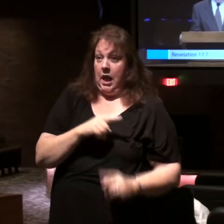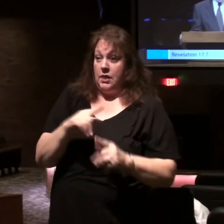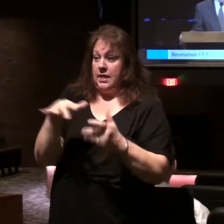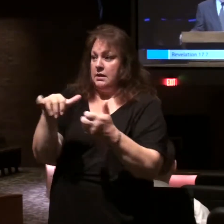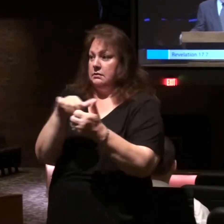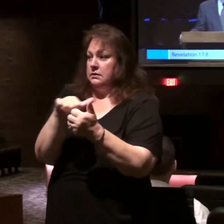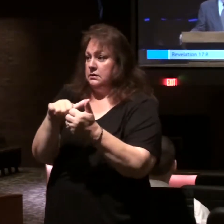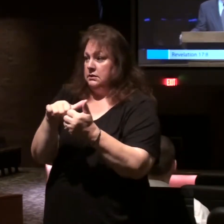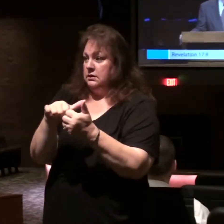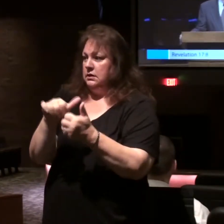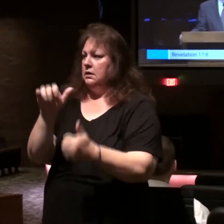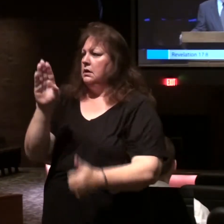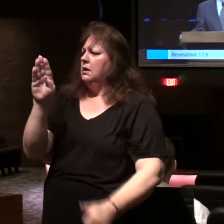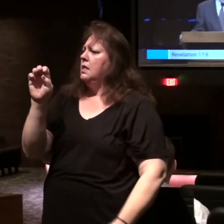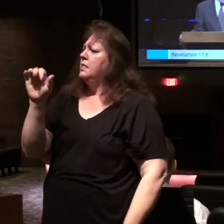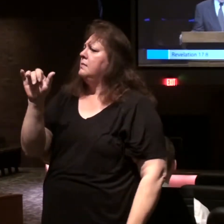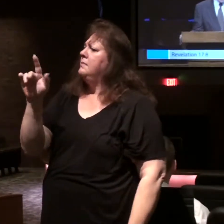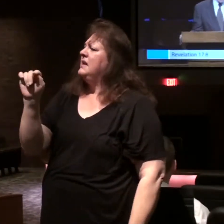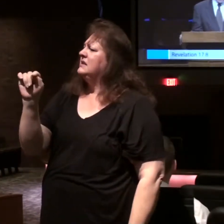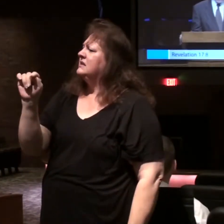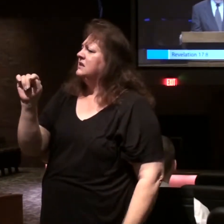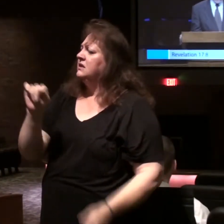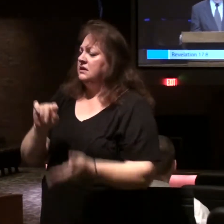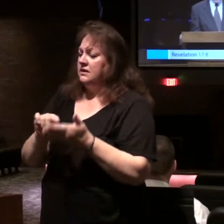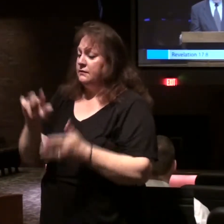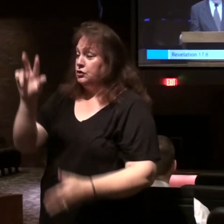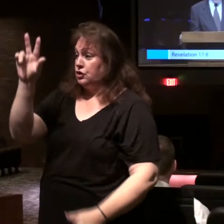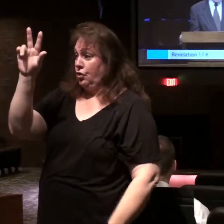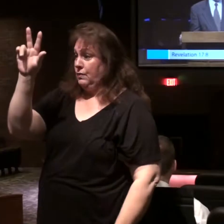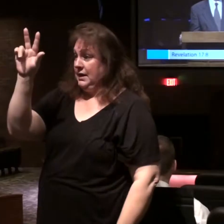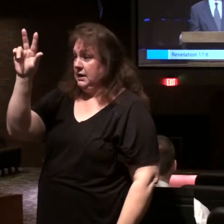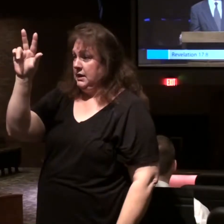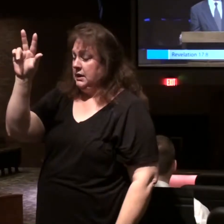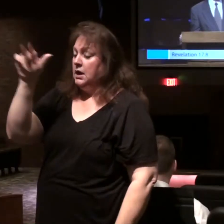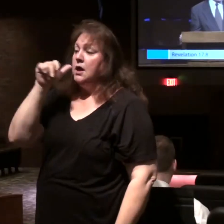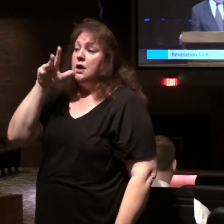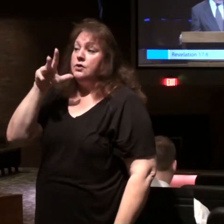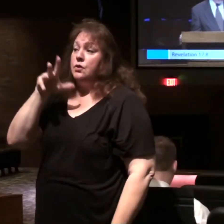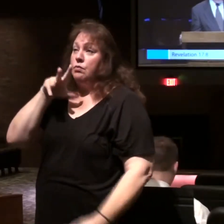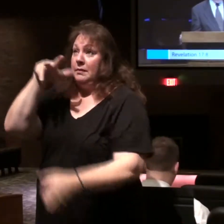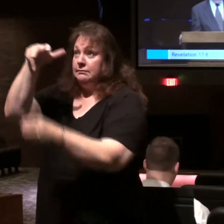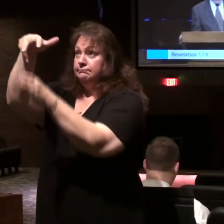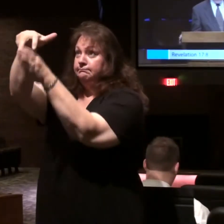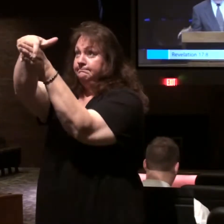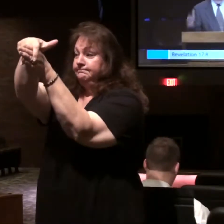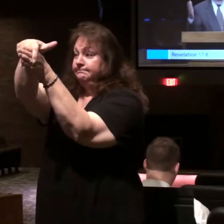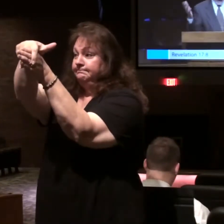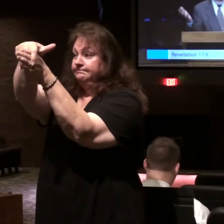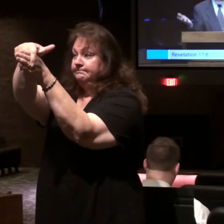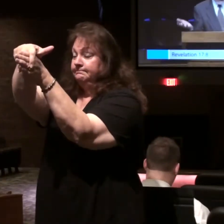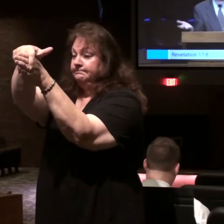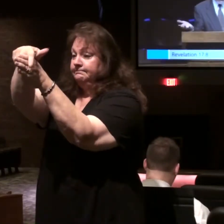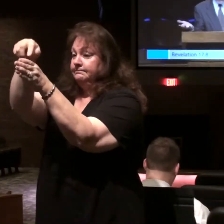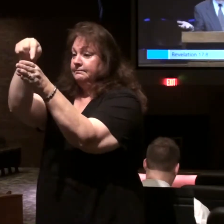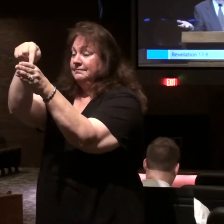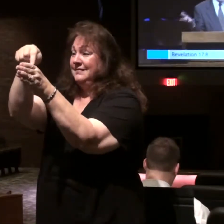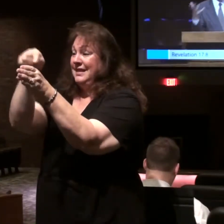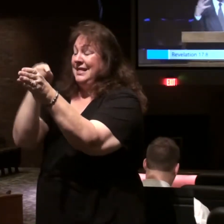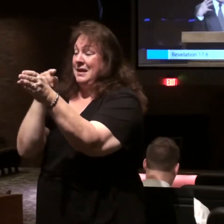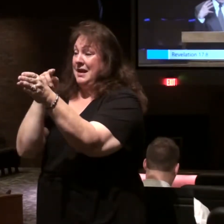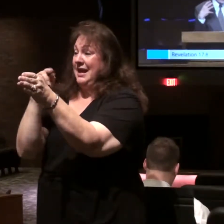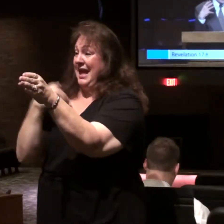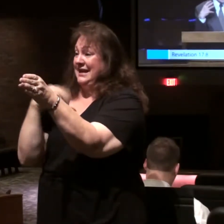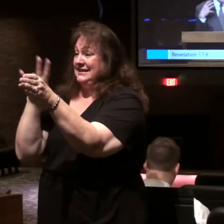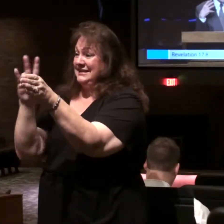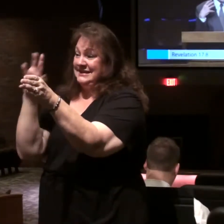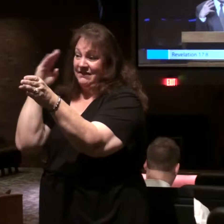Well, that's the beast, verse 3, that the woman is sitting on. It has seven heads